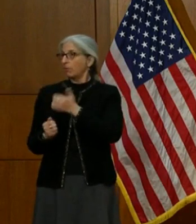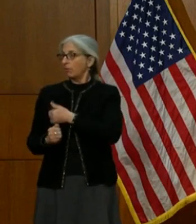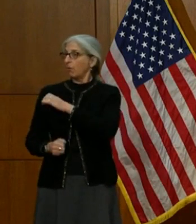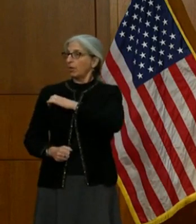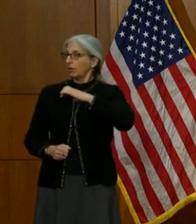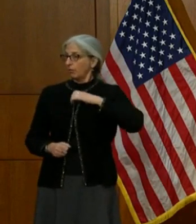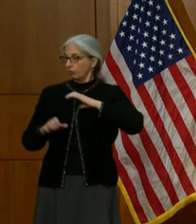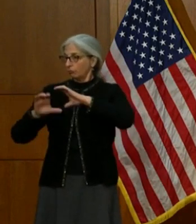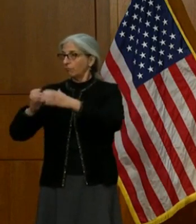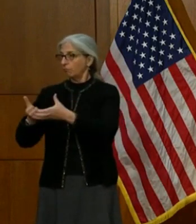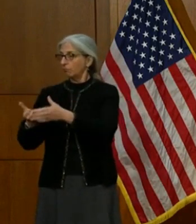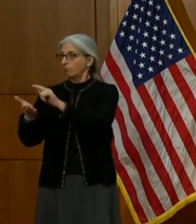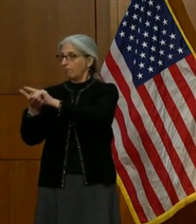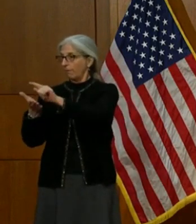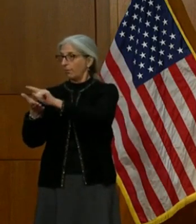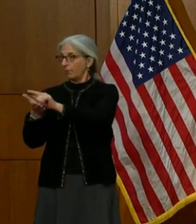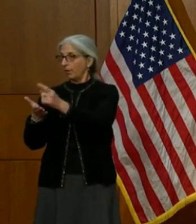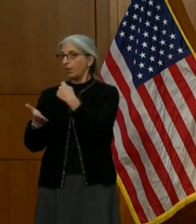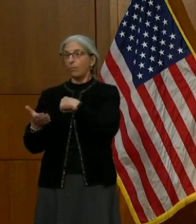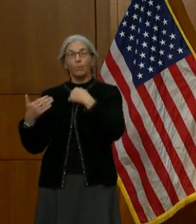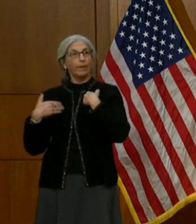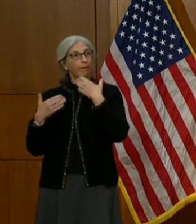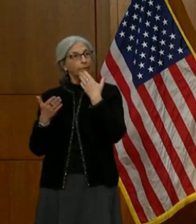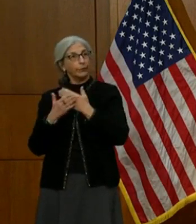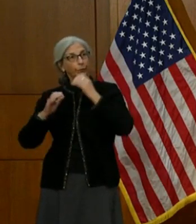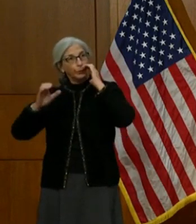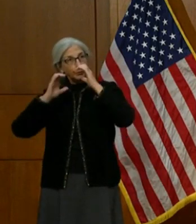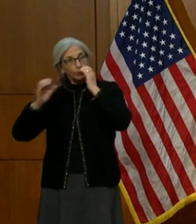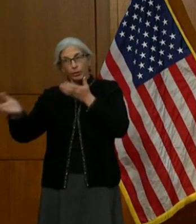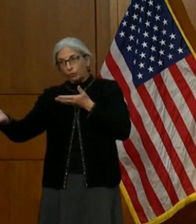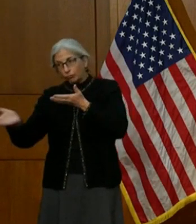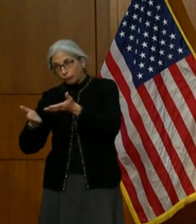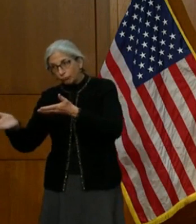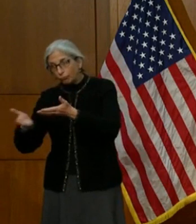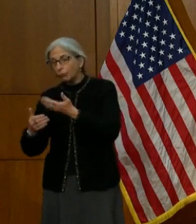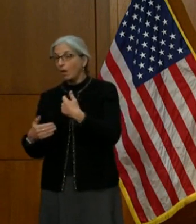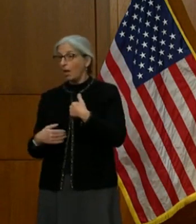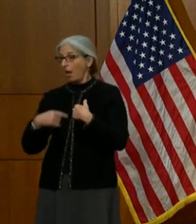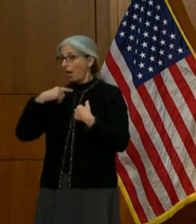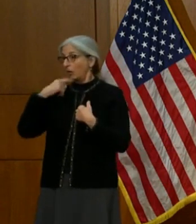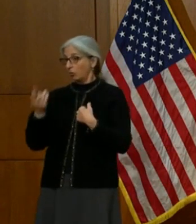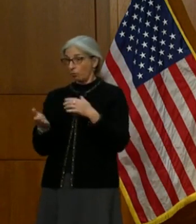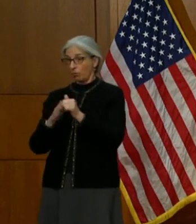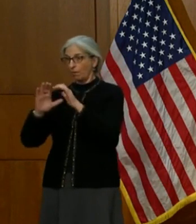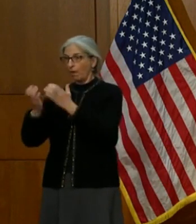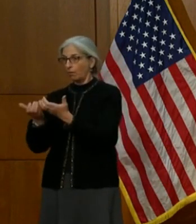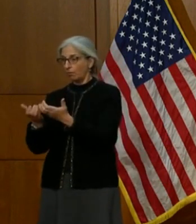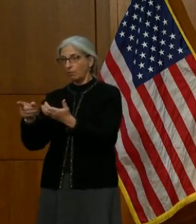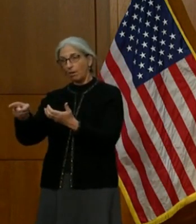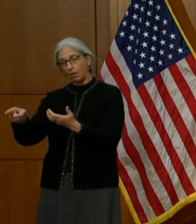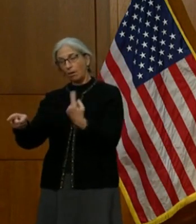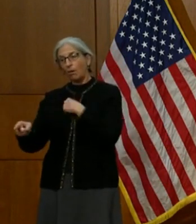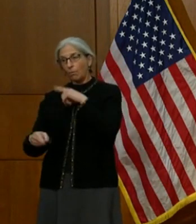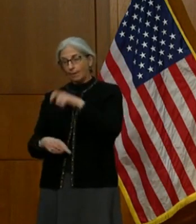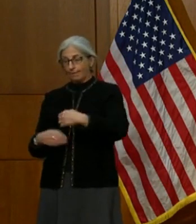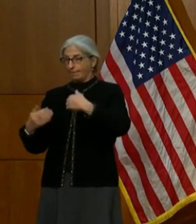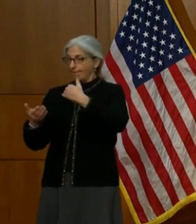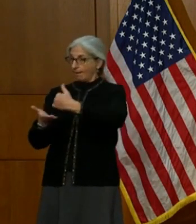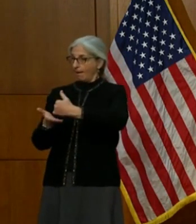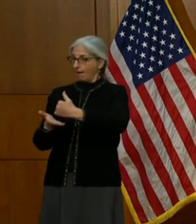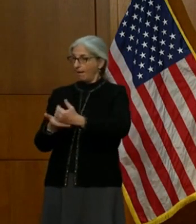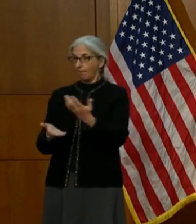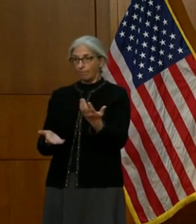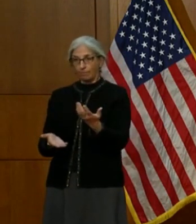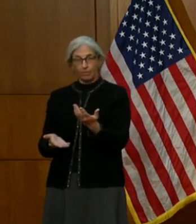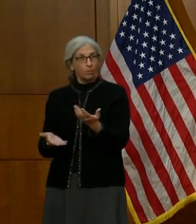week, we have a very good open line of communication. And I've told them why we need help, what help we need and